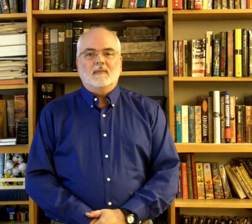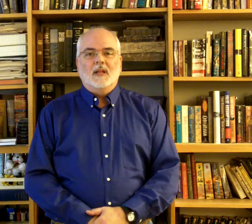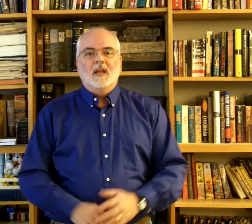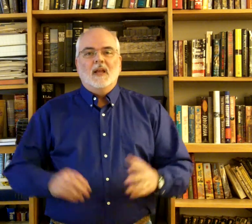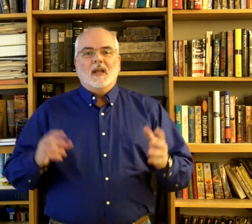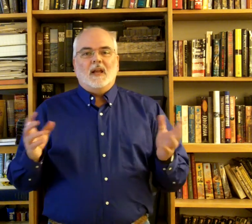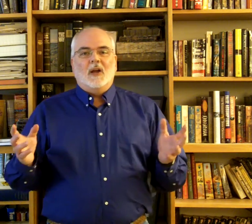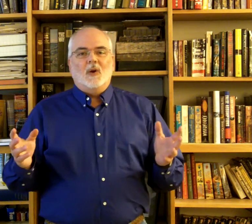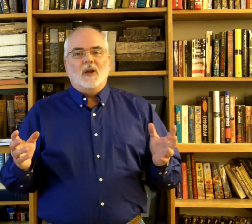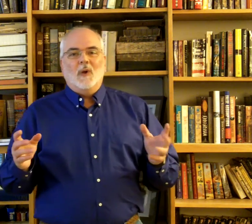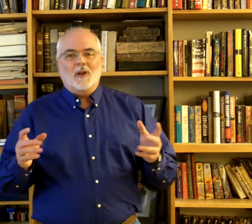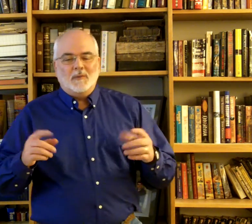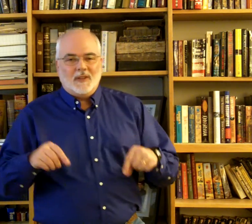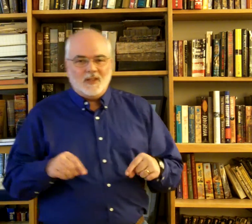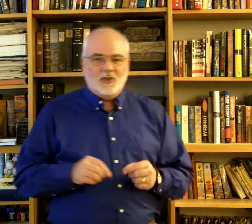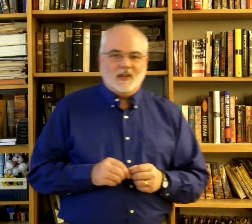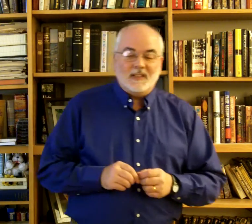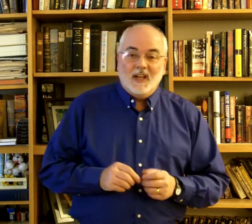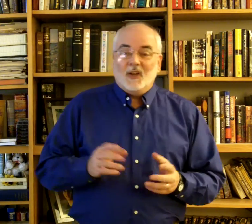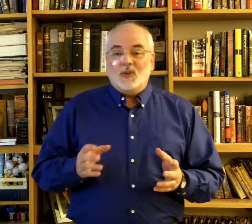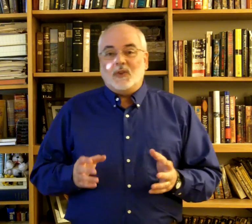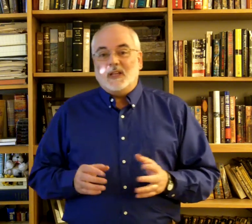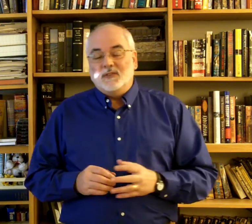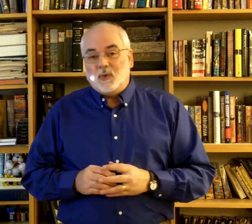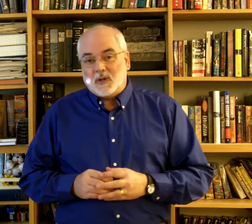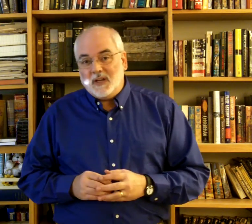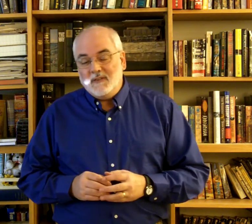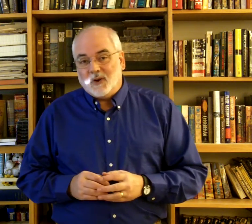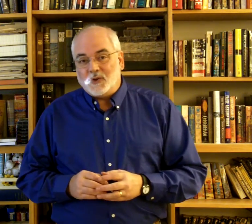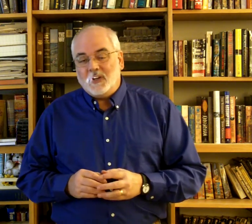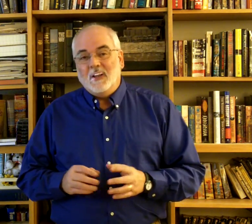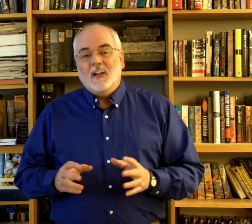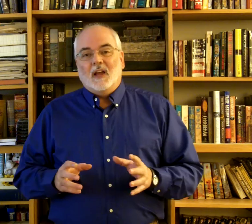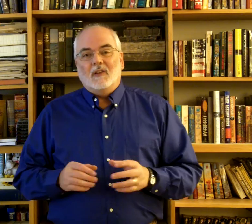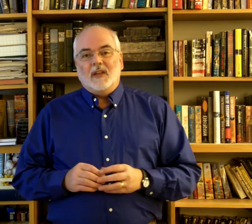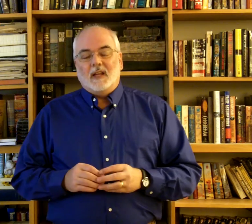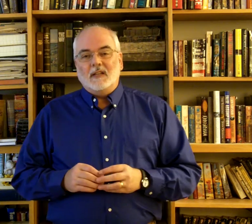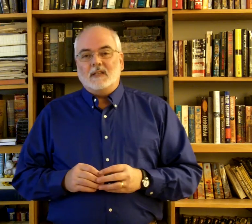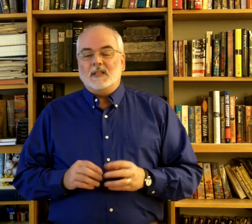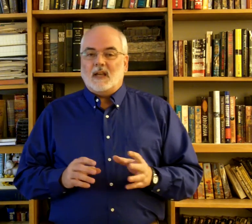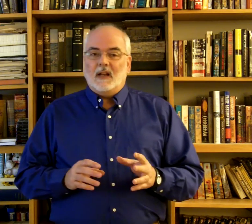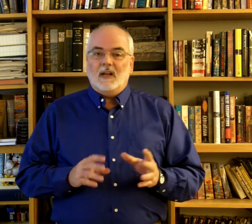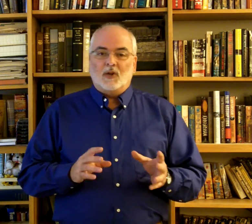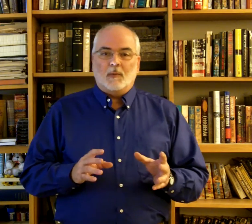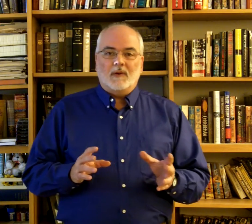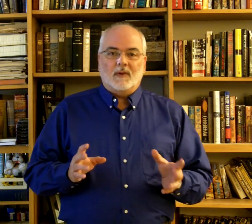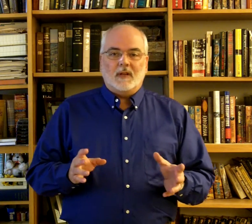Hello and welcome to this year's 2014 version of the LTC Signing and Interpreting for the